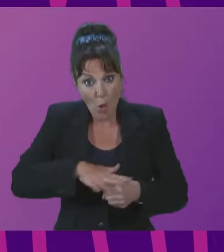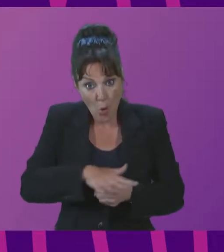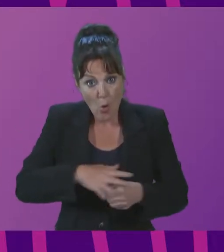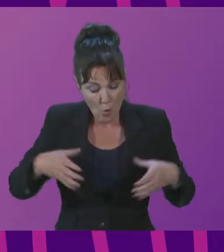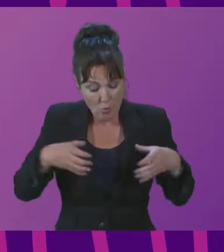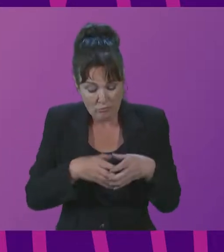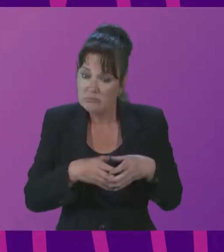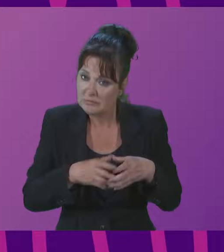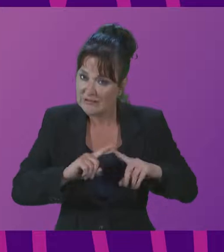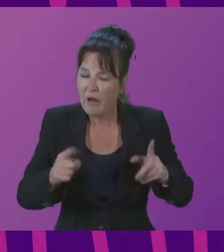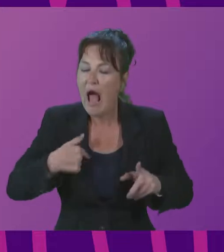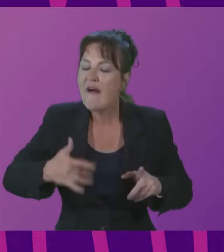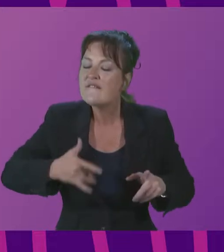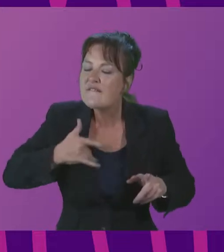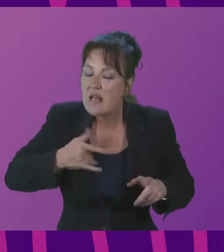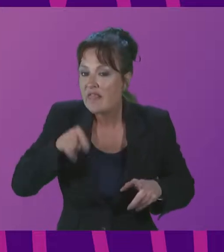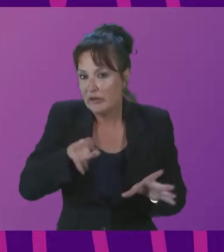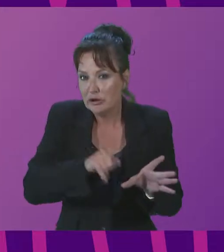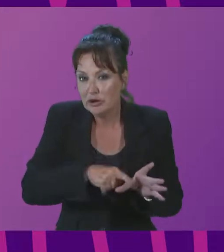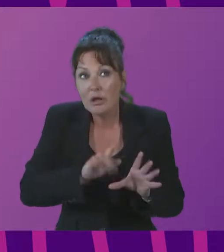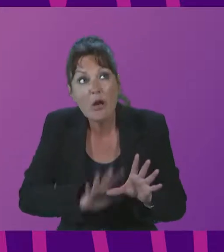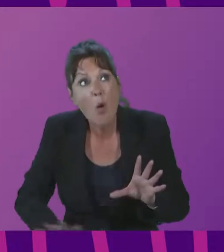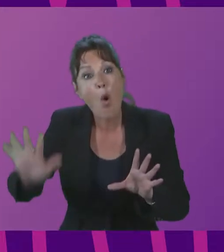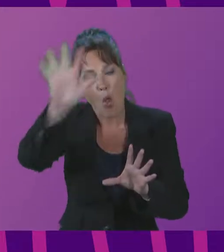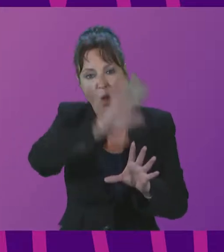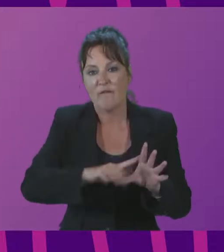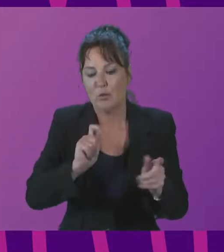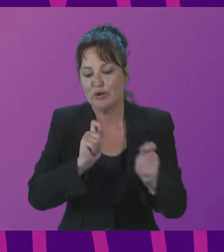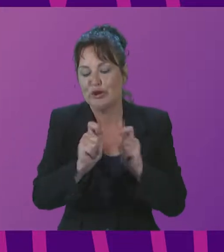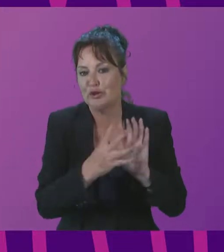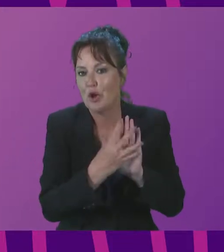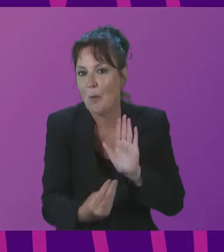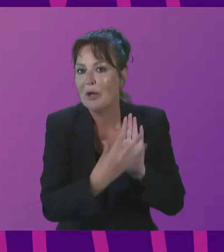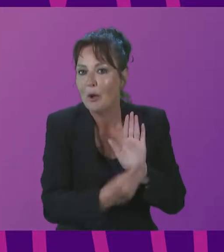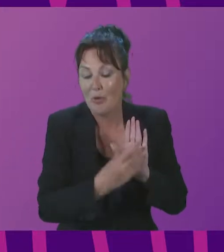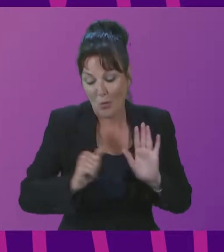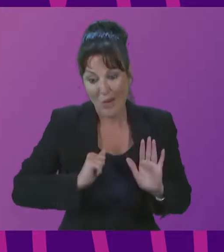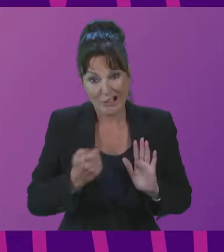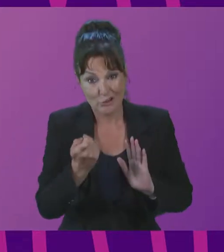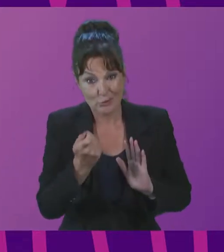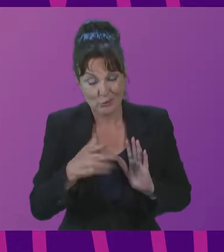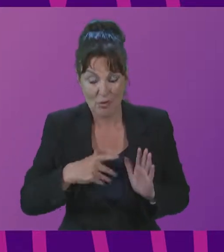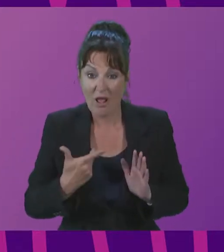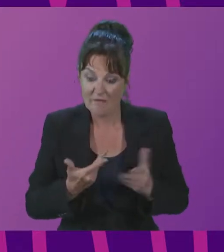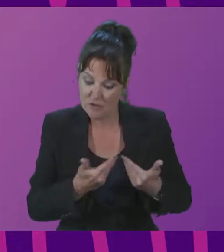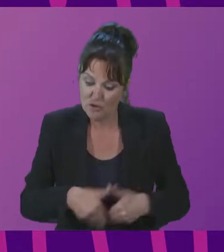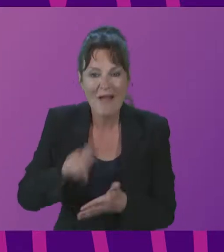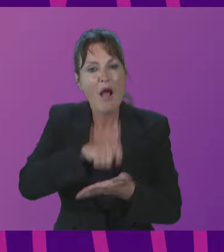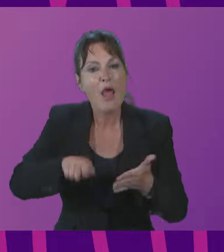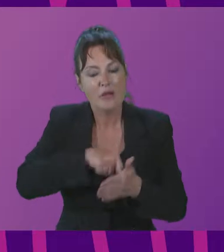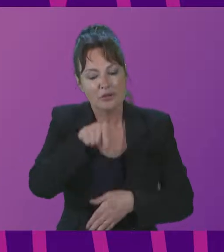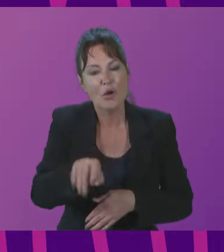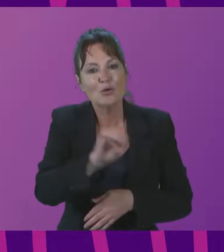will change at federal level this year as we will have general elections on October.